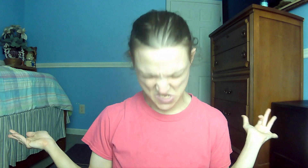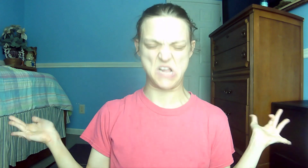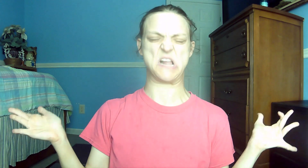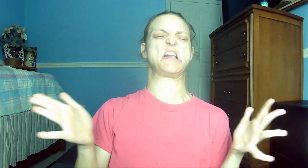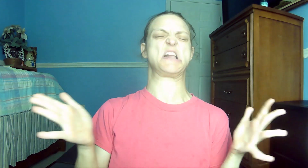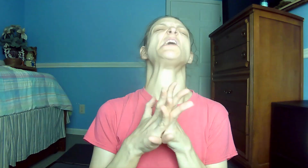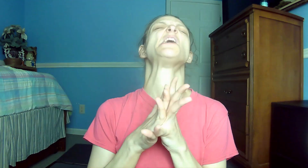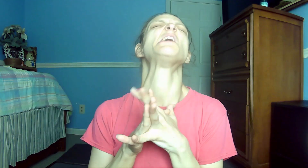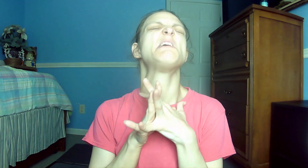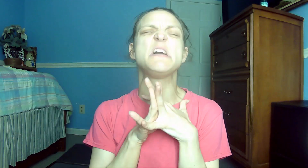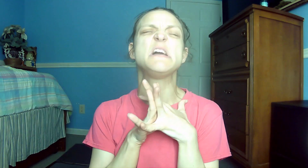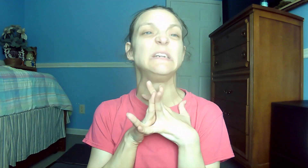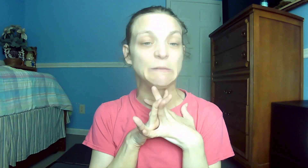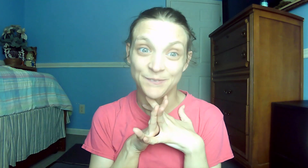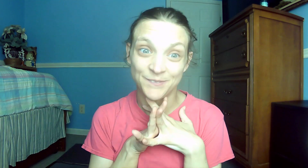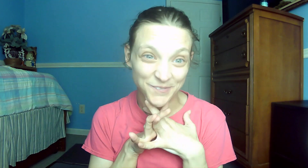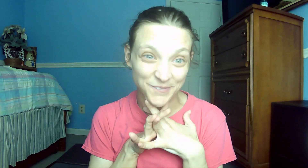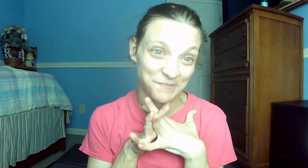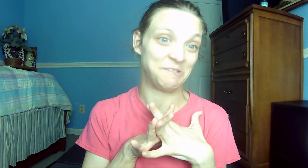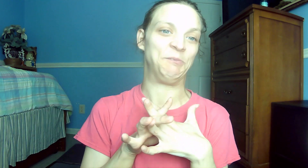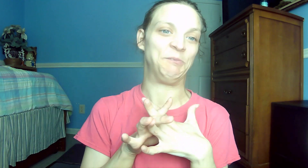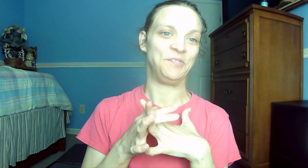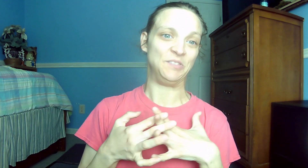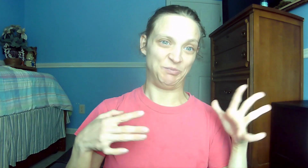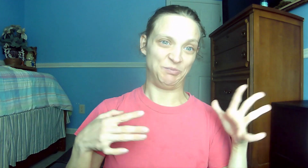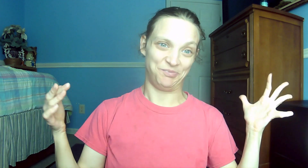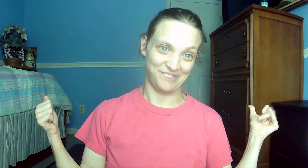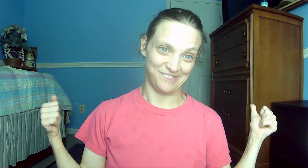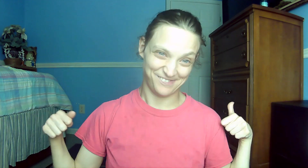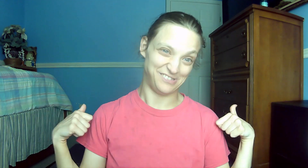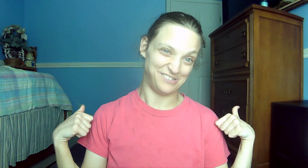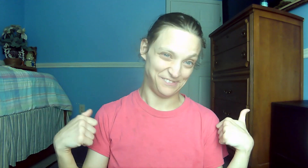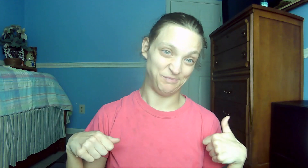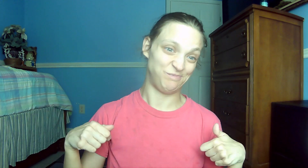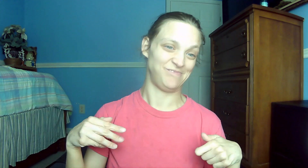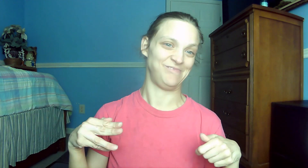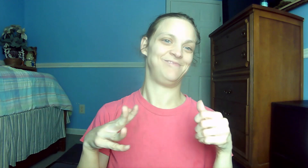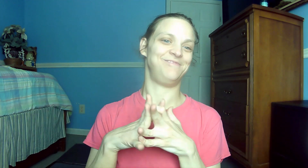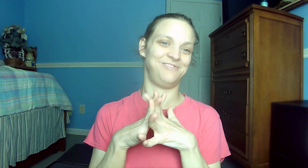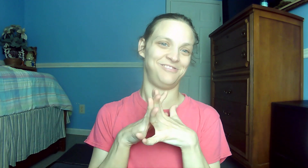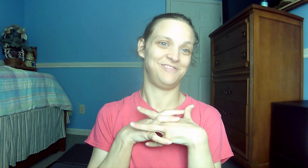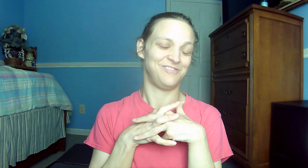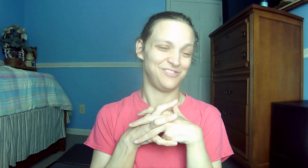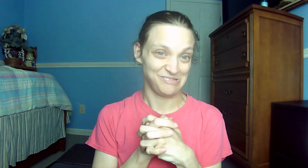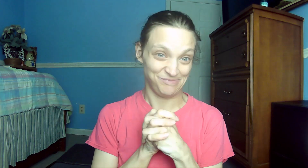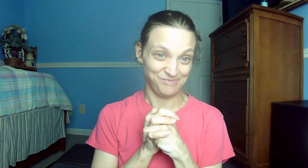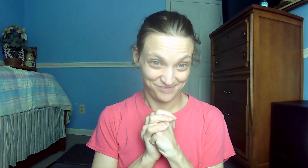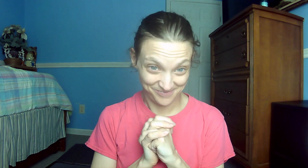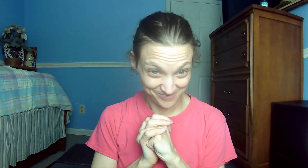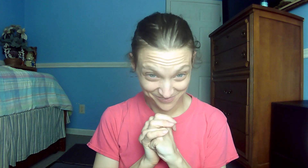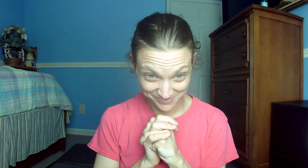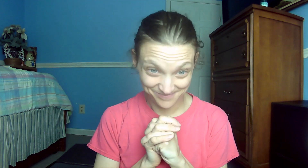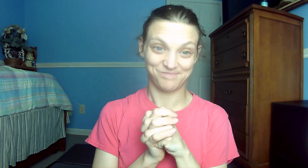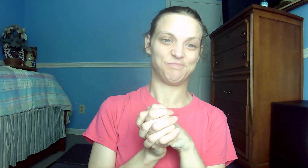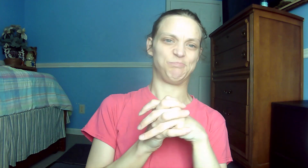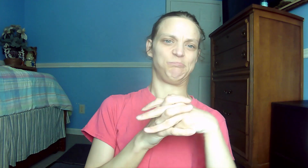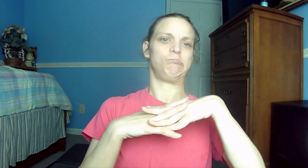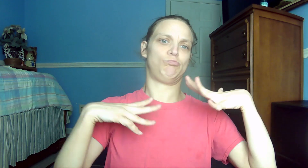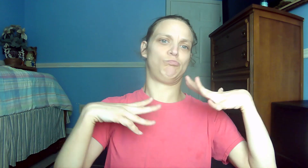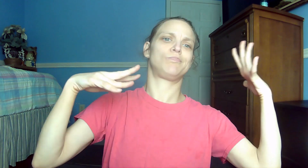have peace with God through our Lord Jesus Christ. 52. Romans 3.21-22 But now the